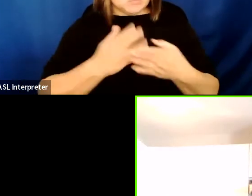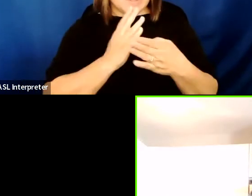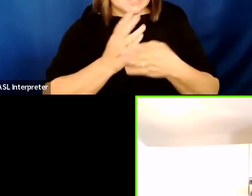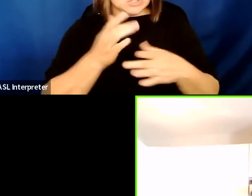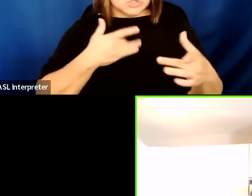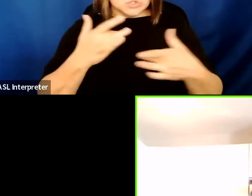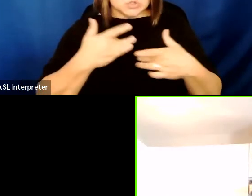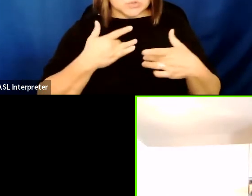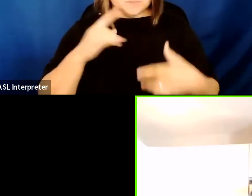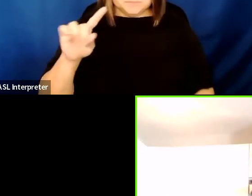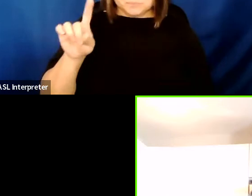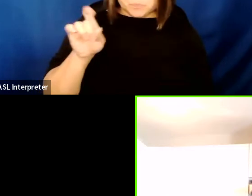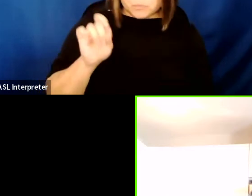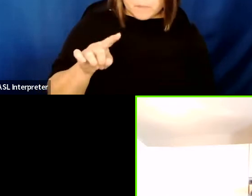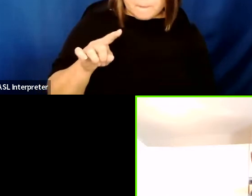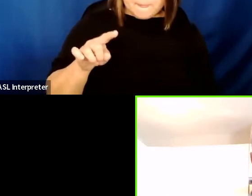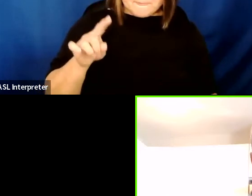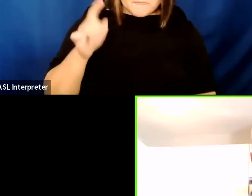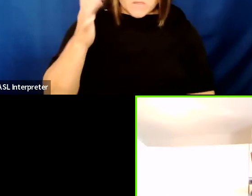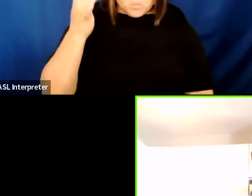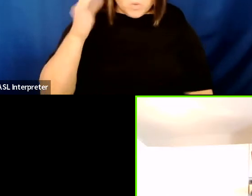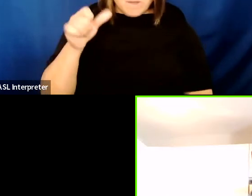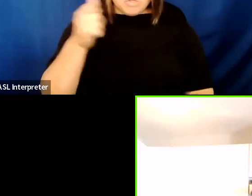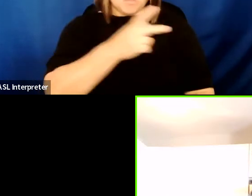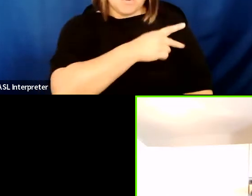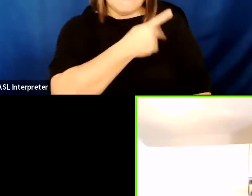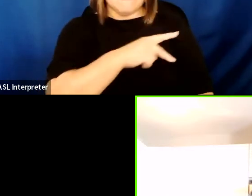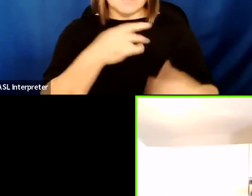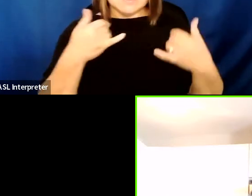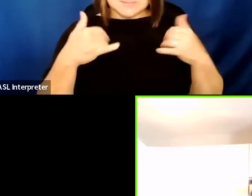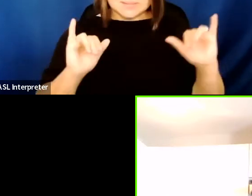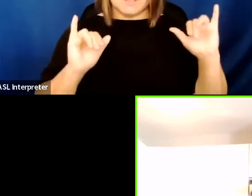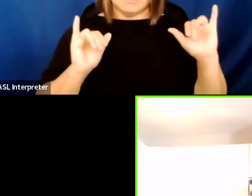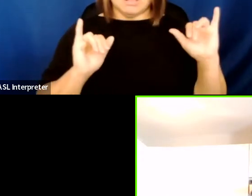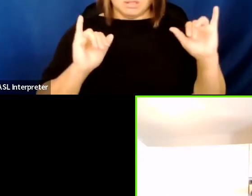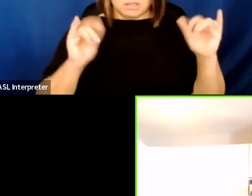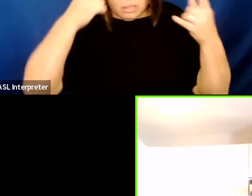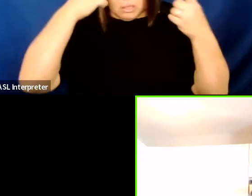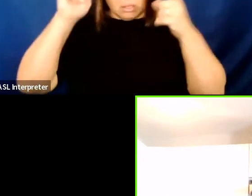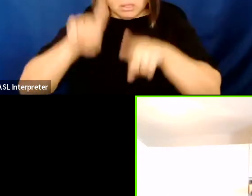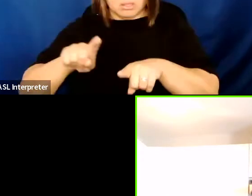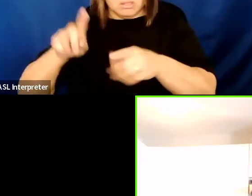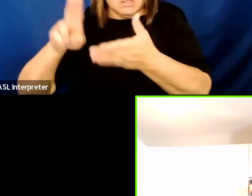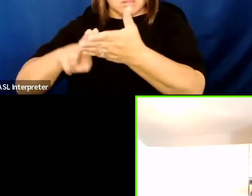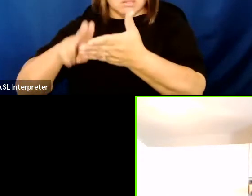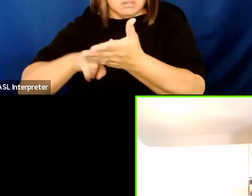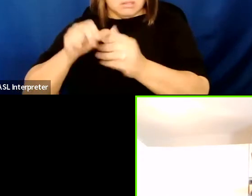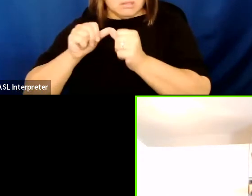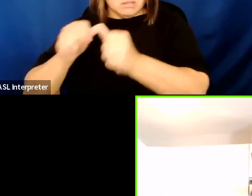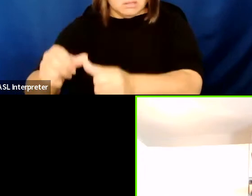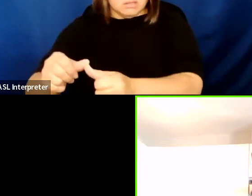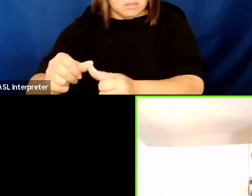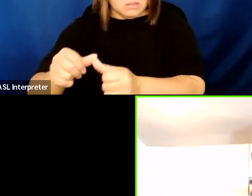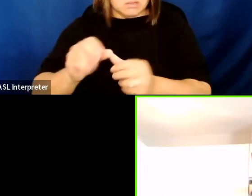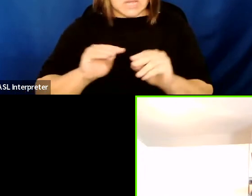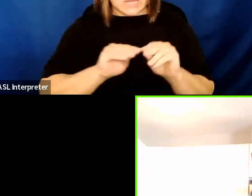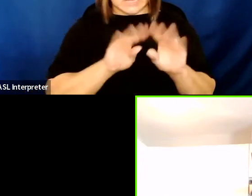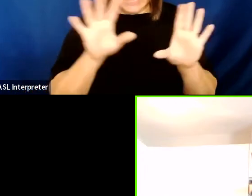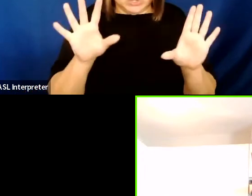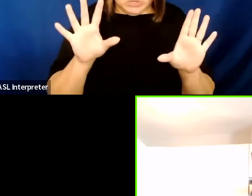the question is, why are the other provinces still remaining in these arrangements with CBSA when clearly there is